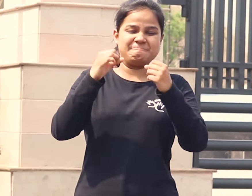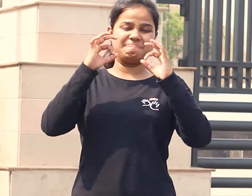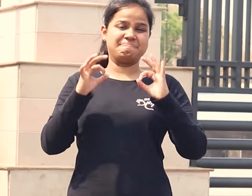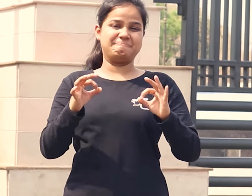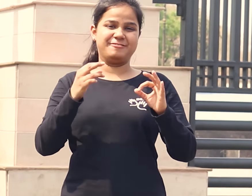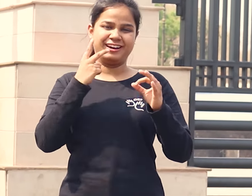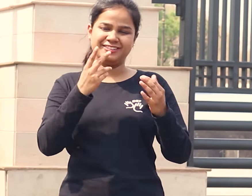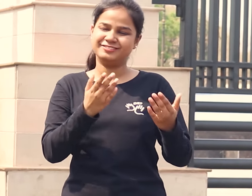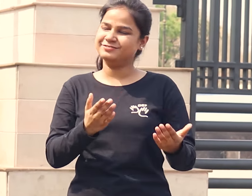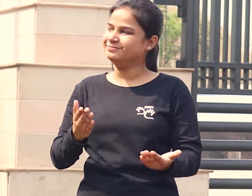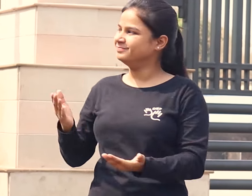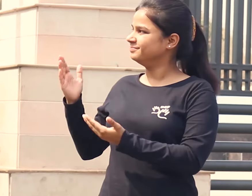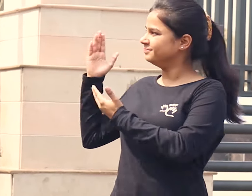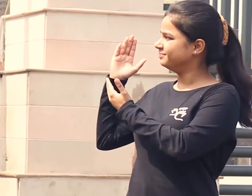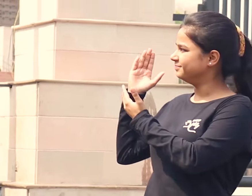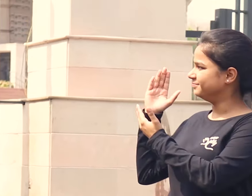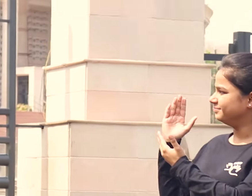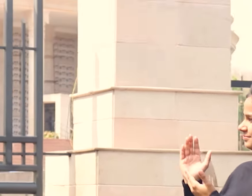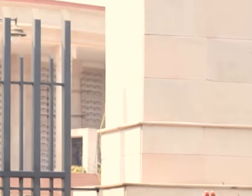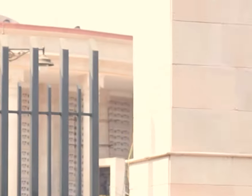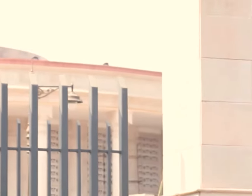Ramji Ambedkar Thank you.